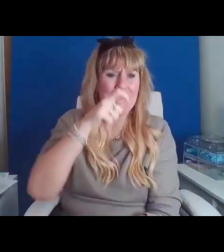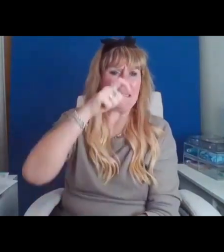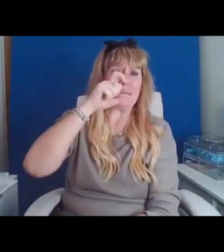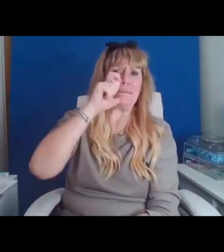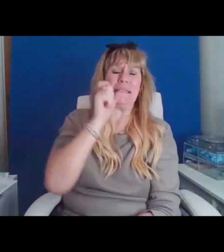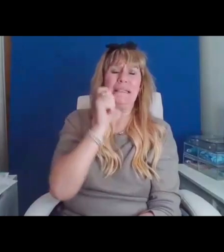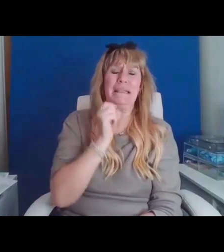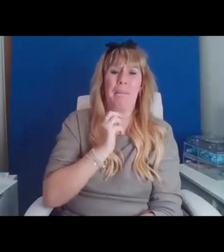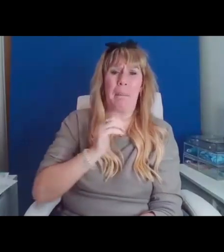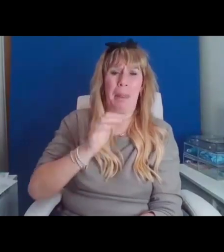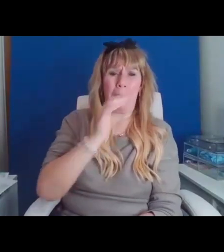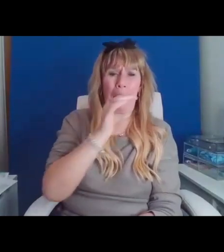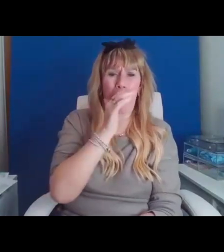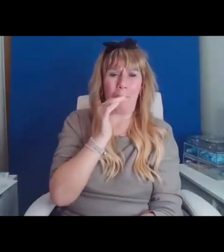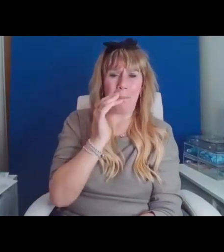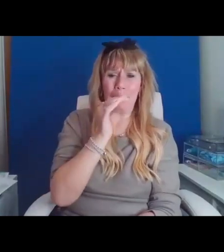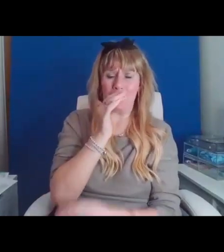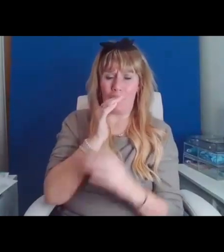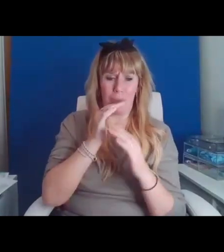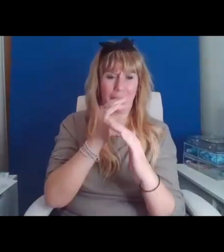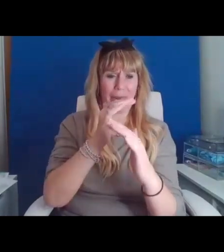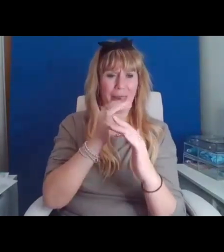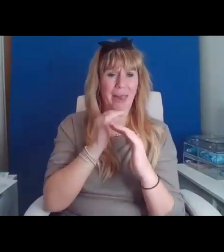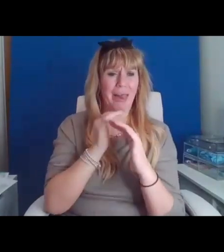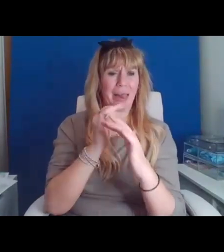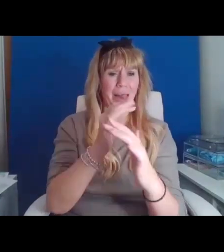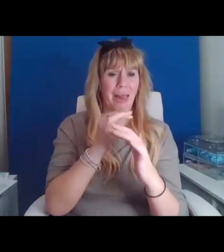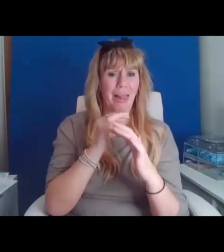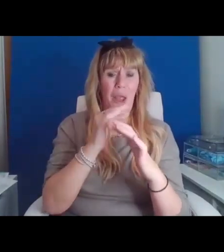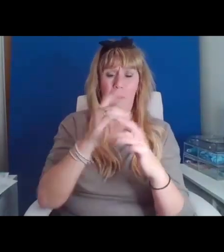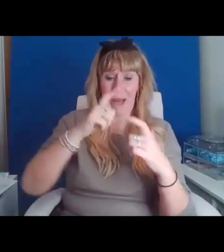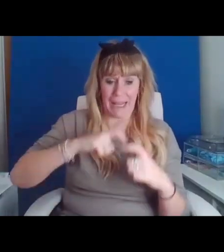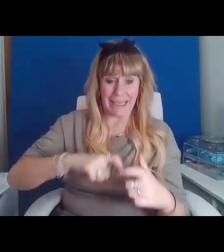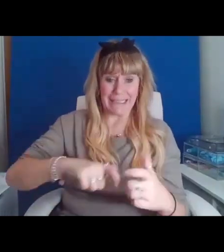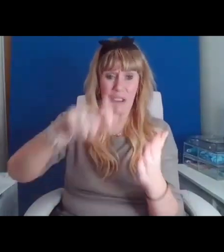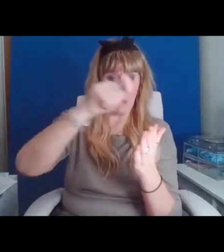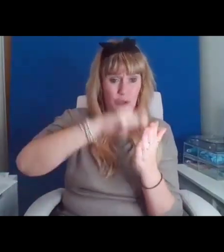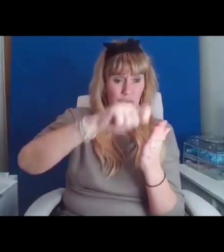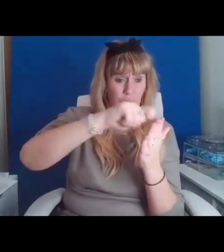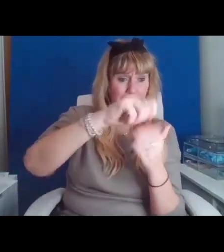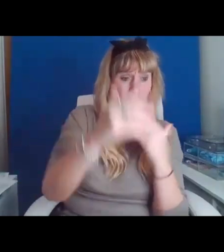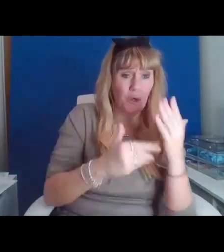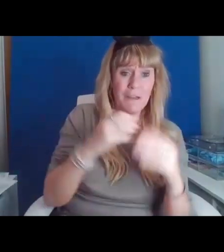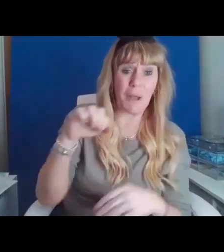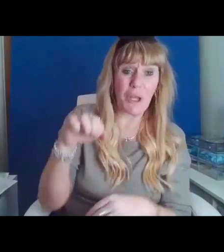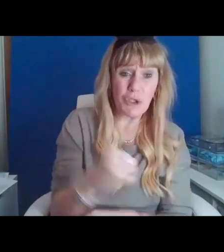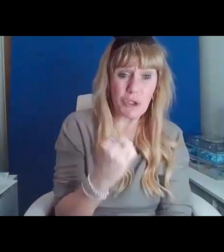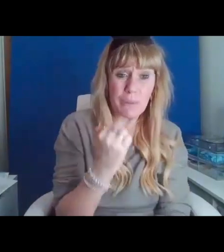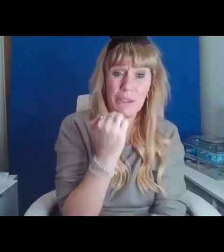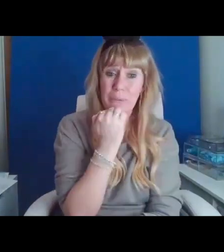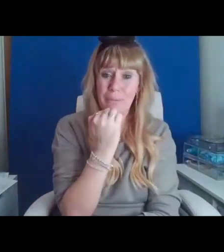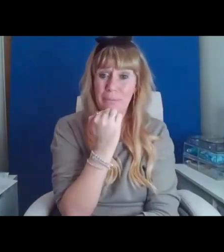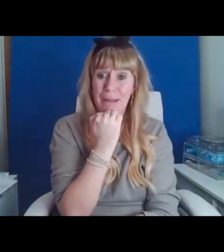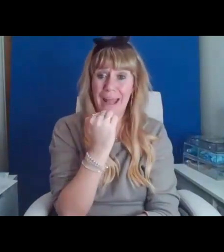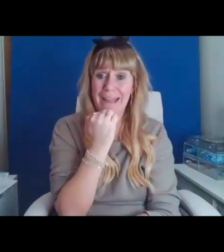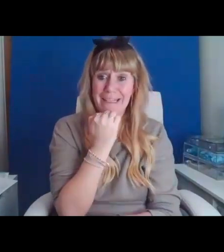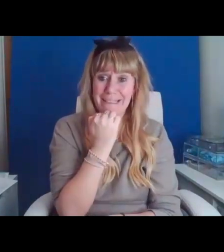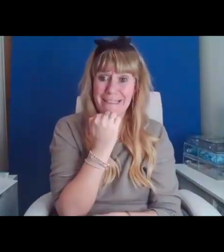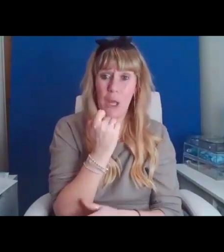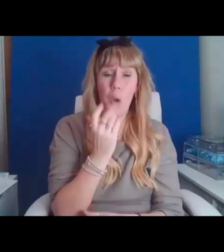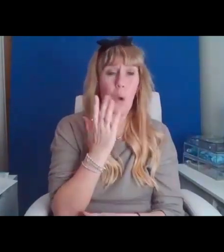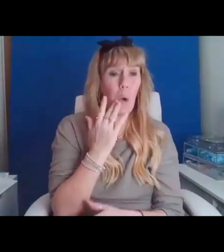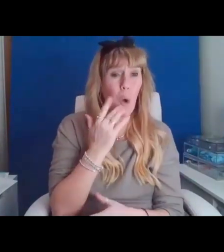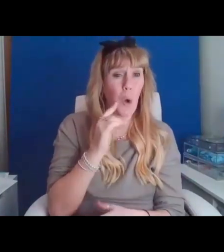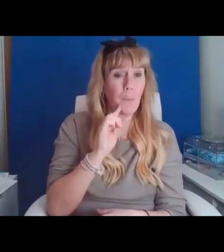in my breath as I continued to write stories when I should be doing maths and run black market sweet shops when I should be